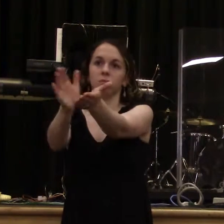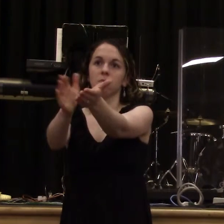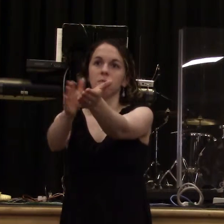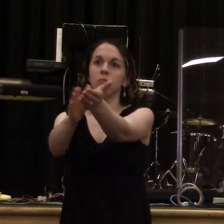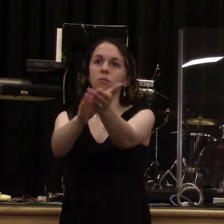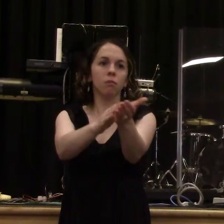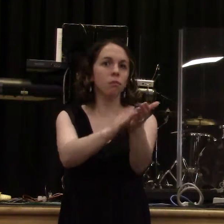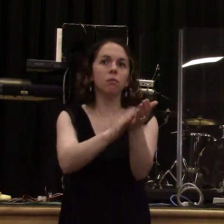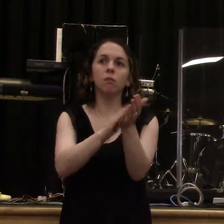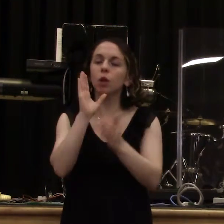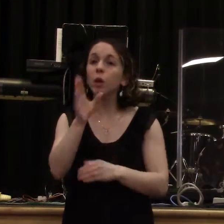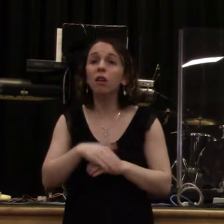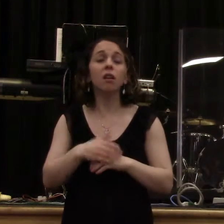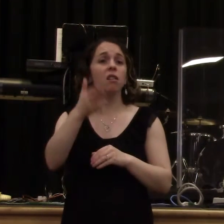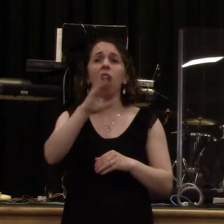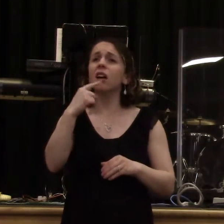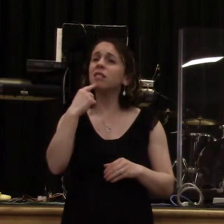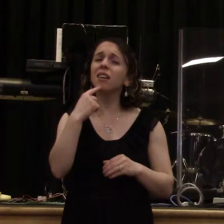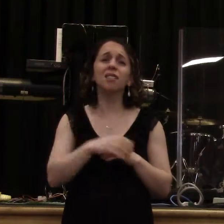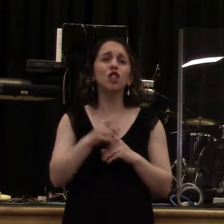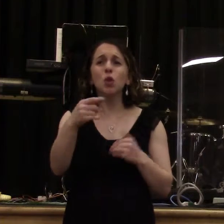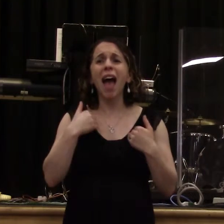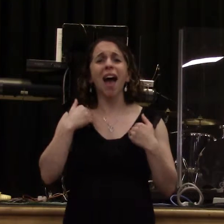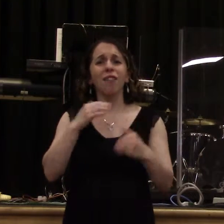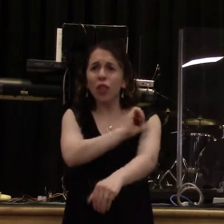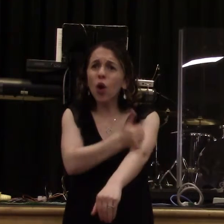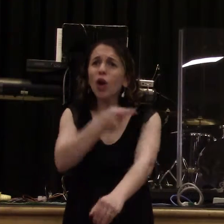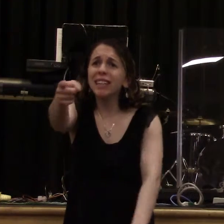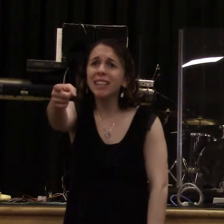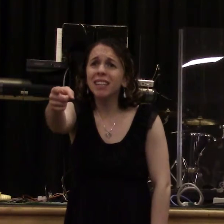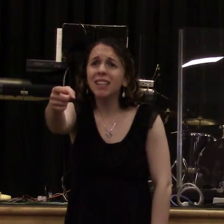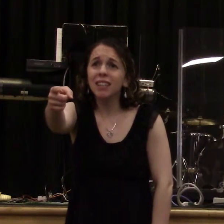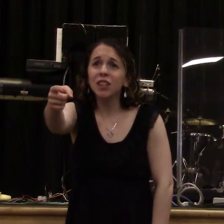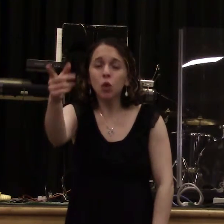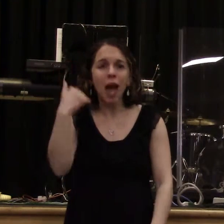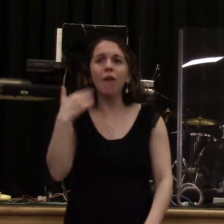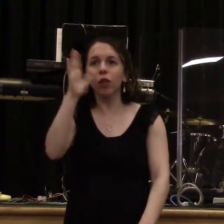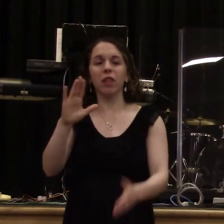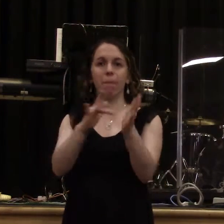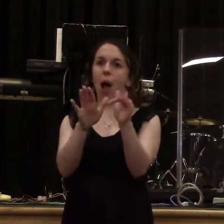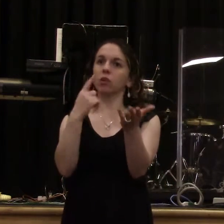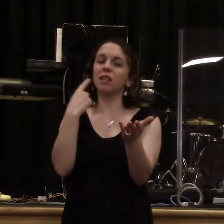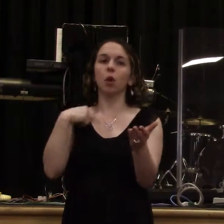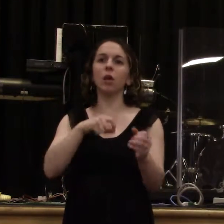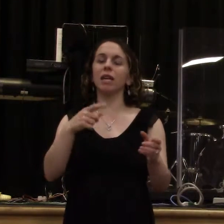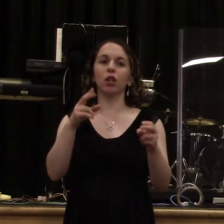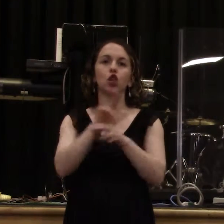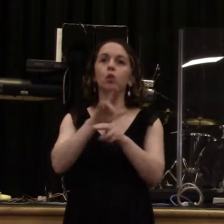fishes of the sea and the birds of the air. Can you say amen? We were created as human beings in God's image to conquer and to